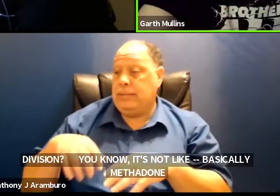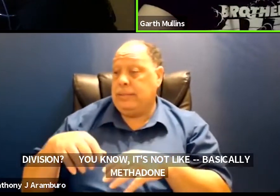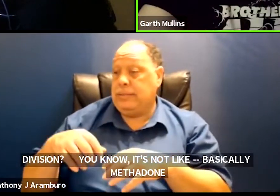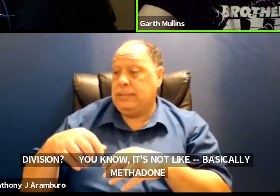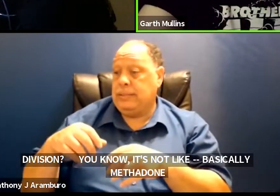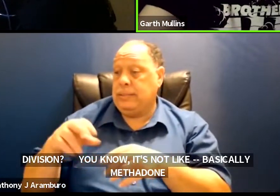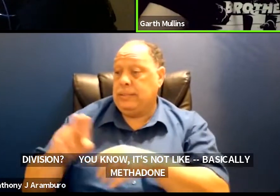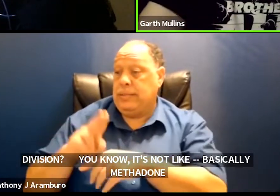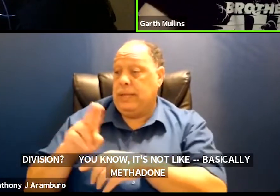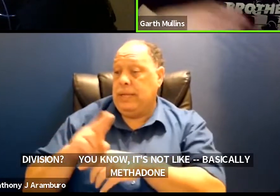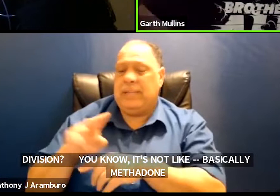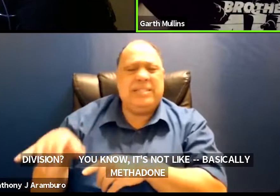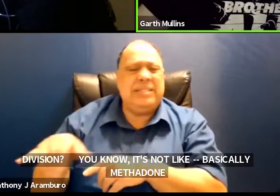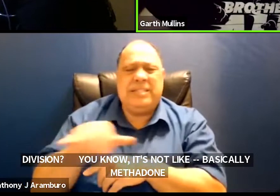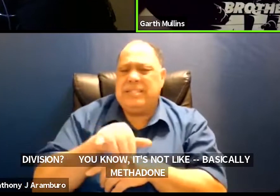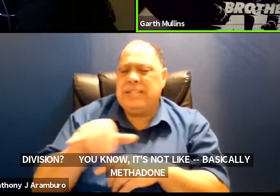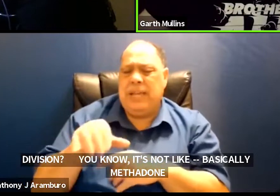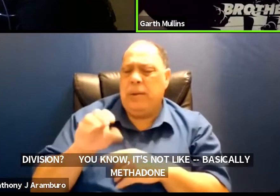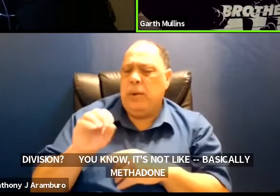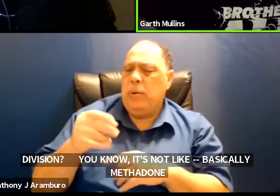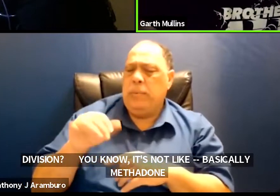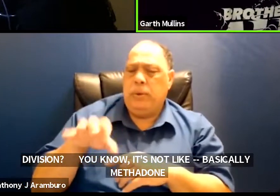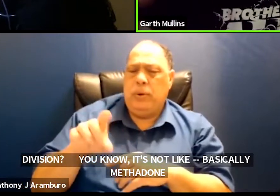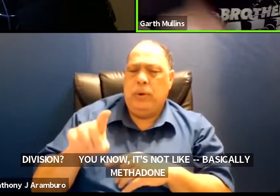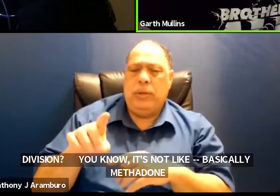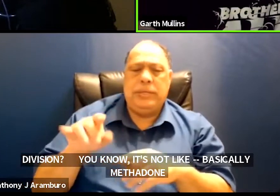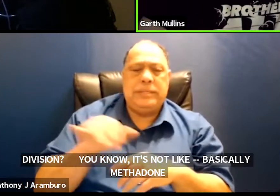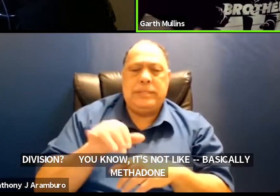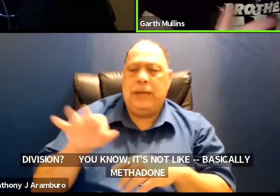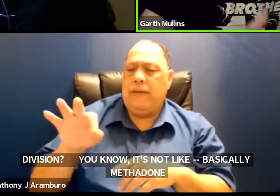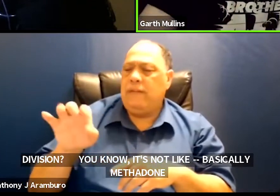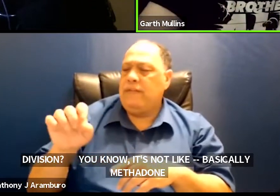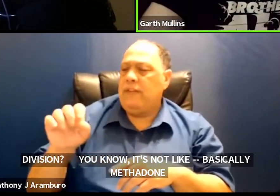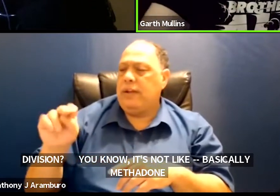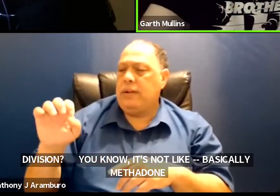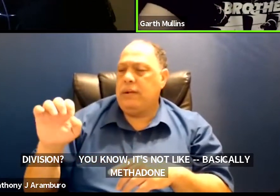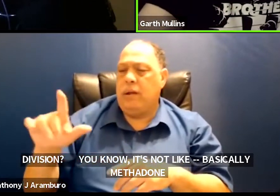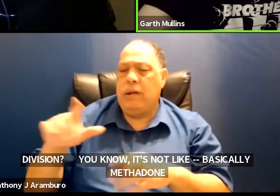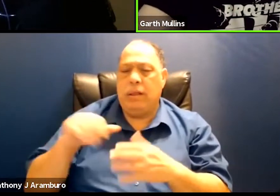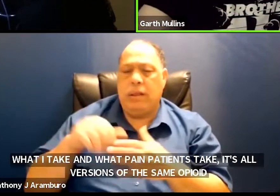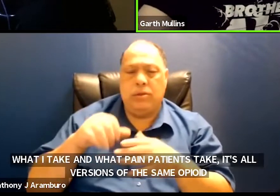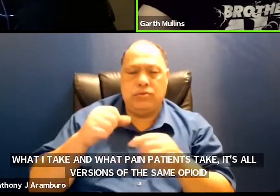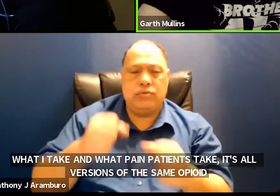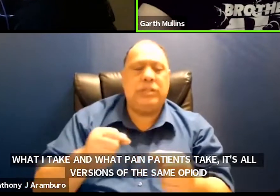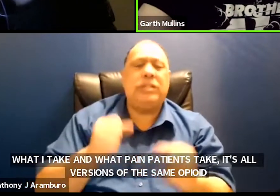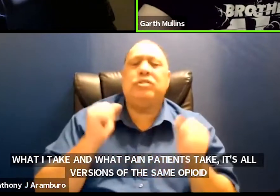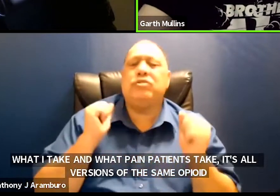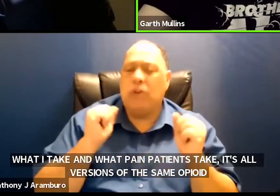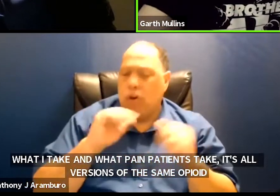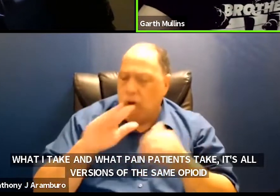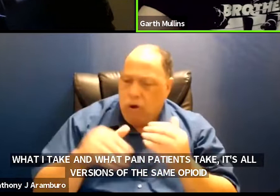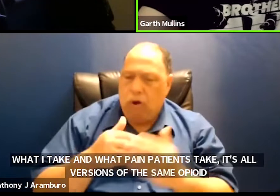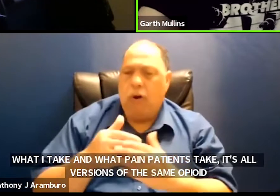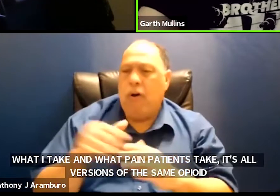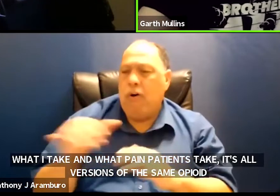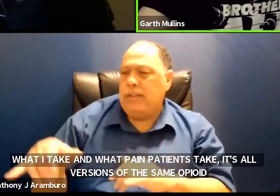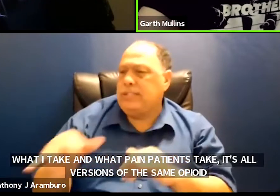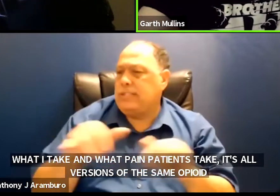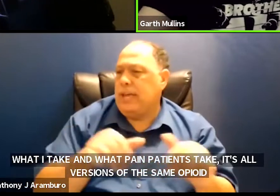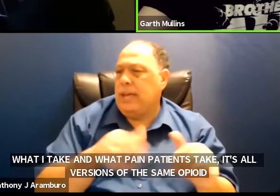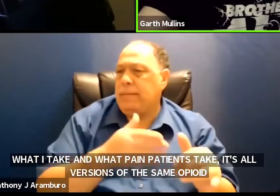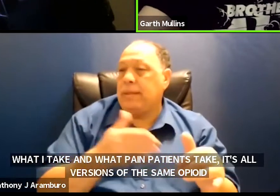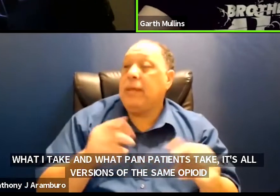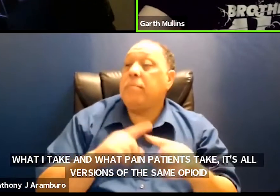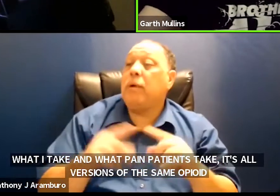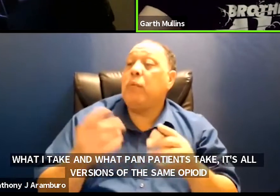the same opioid molecule it's the same thing that's in fentanyl on the street and heroin it's all just it's all the same thing um but we get it under such